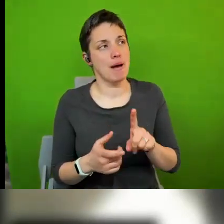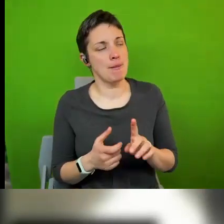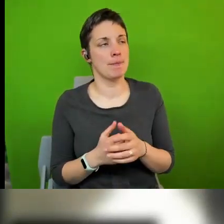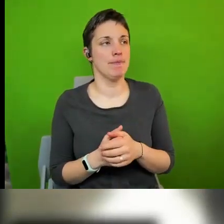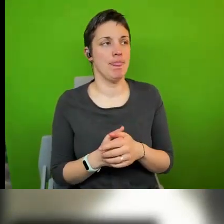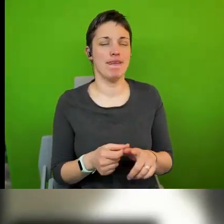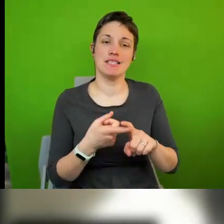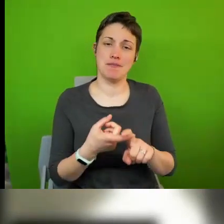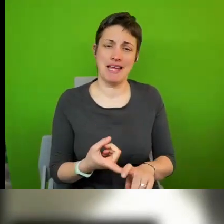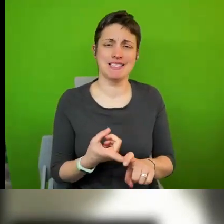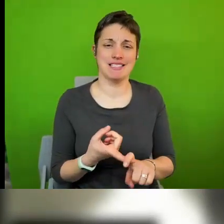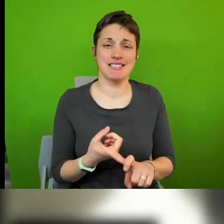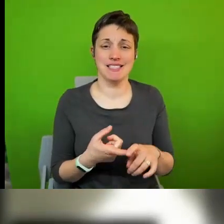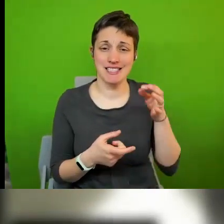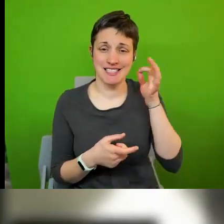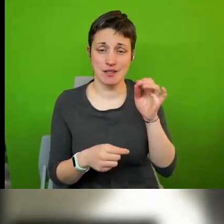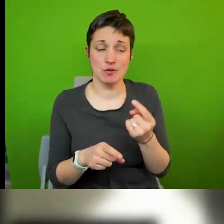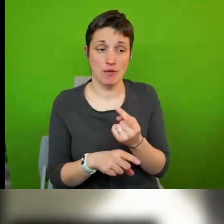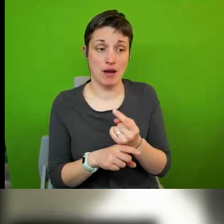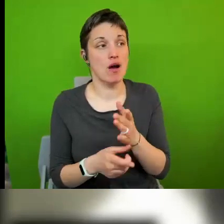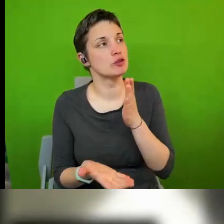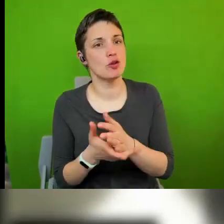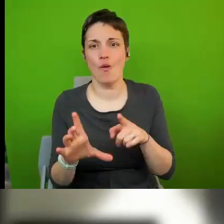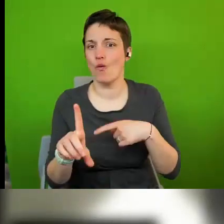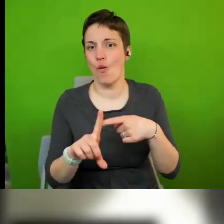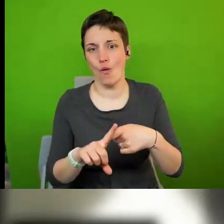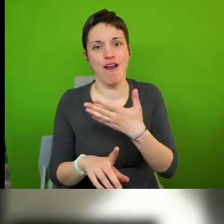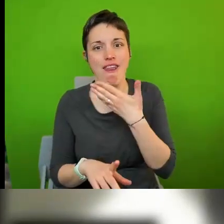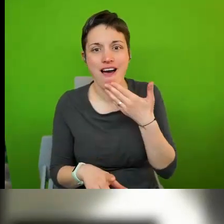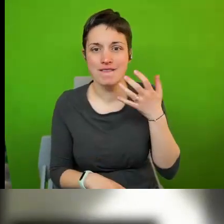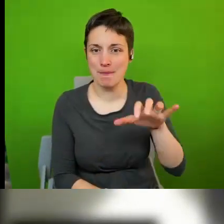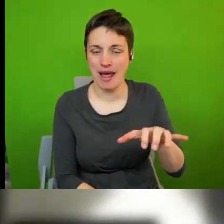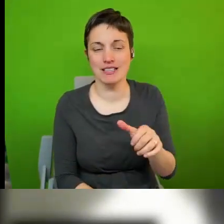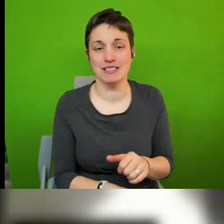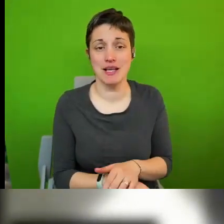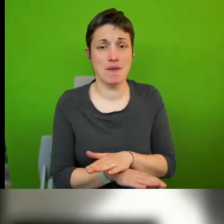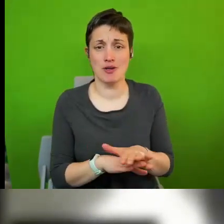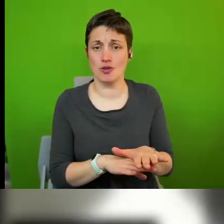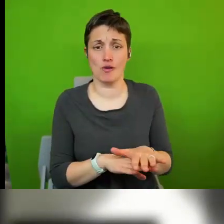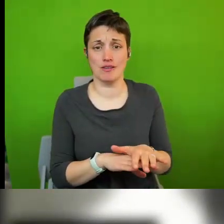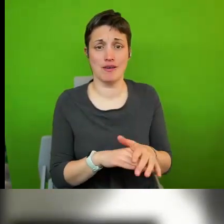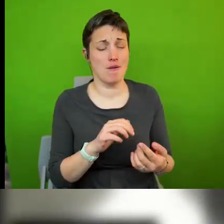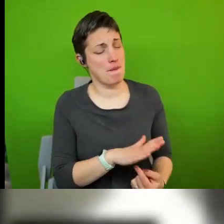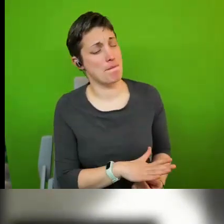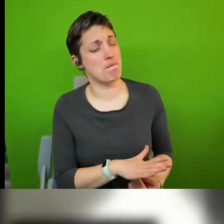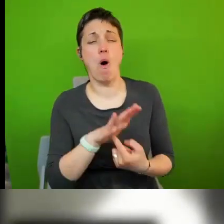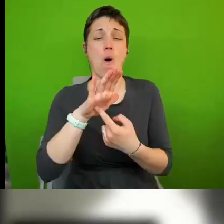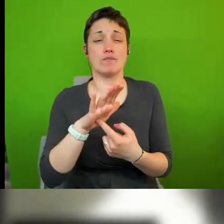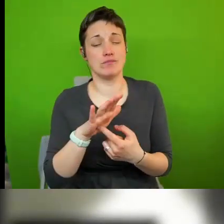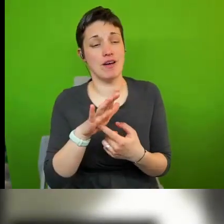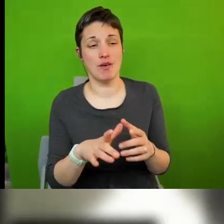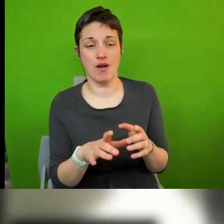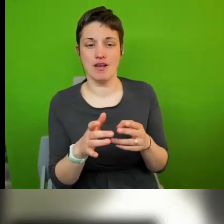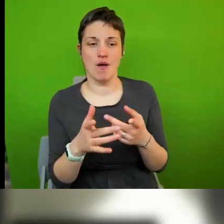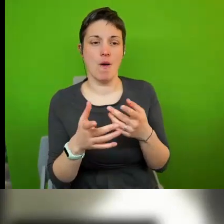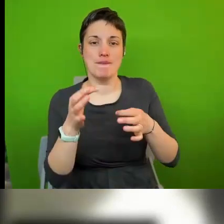cities we are talking about york is i'm sure a wonderful place but it is not the most important place in on earth in terms of political clout